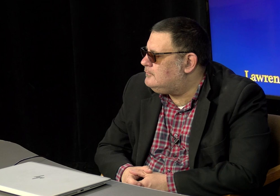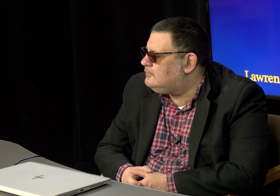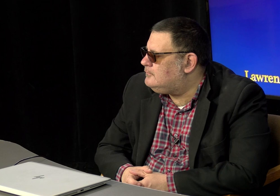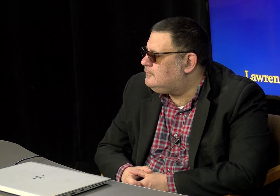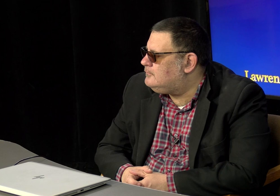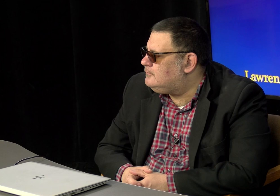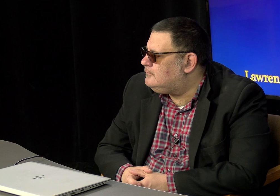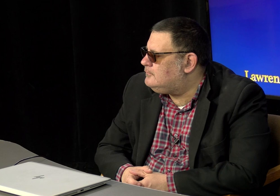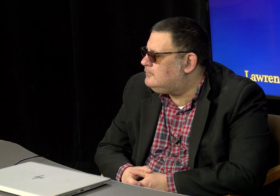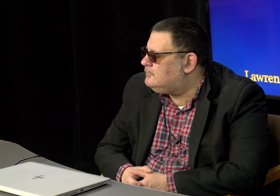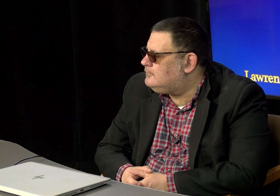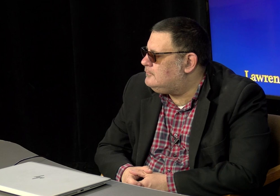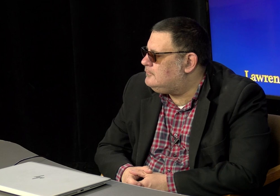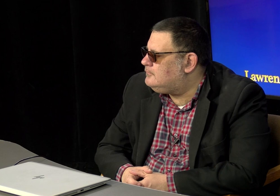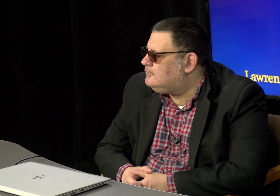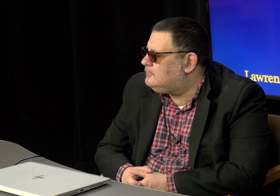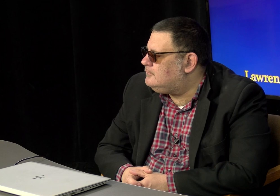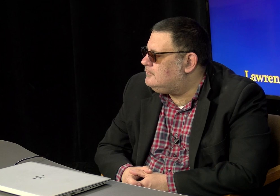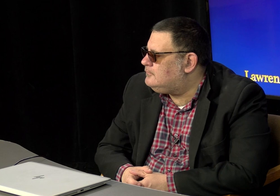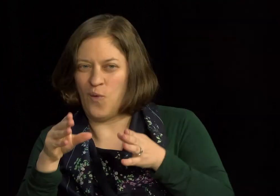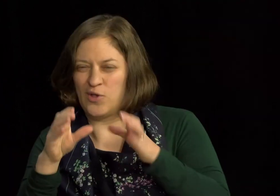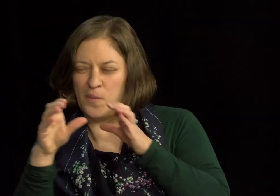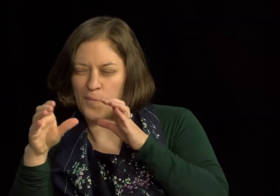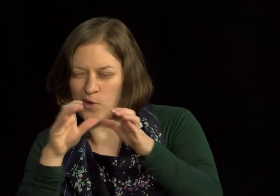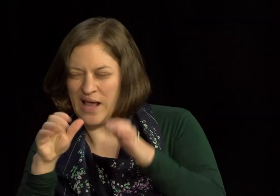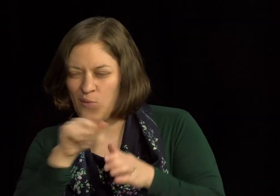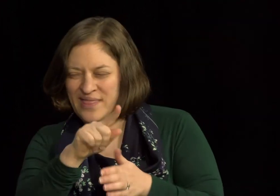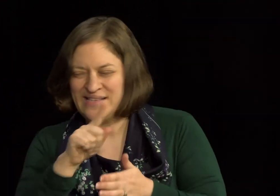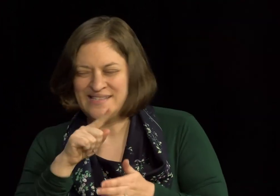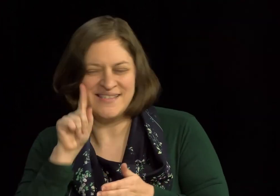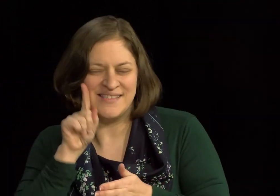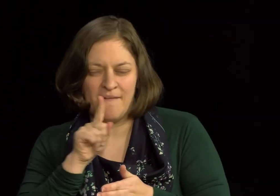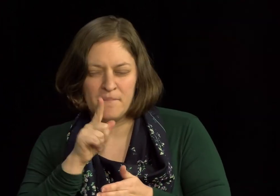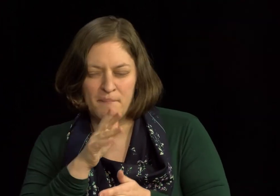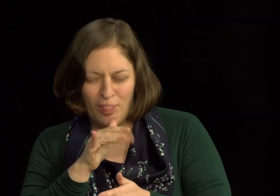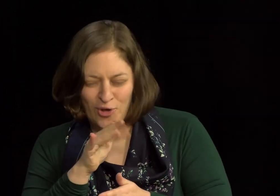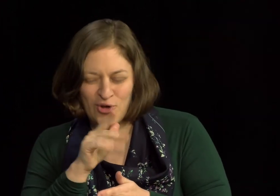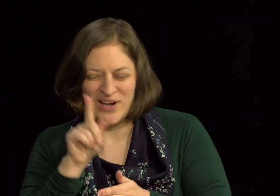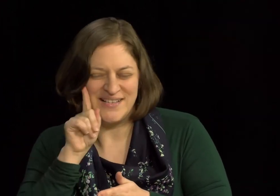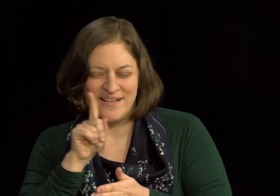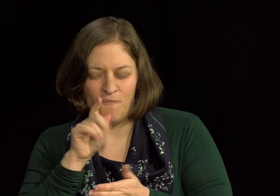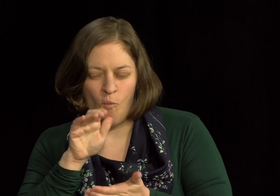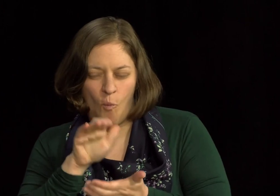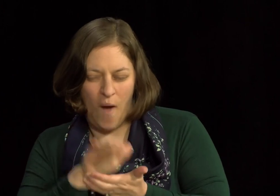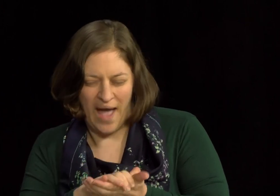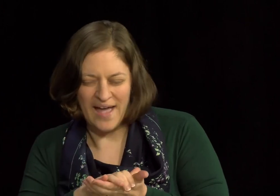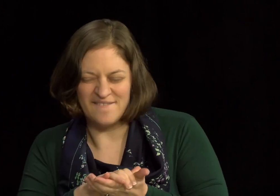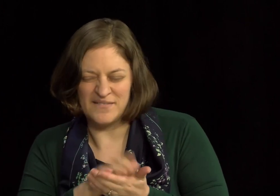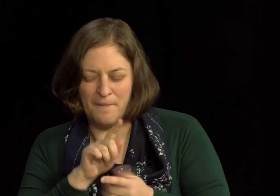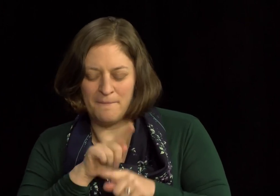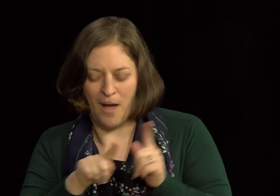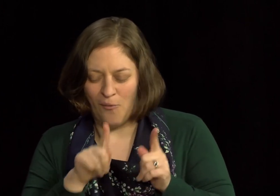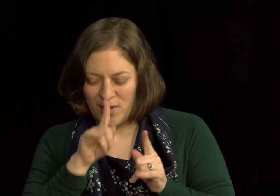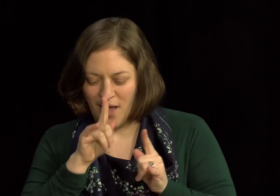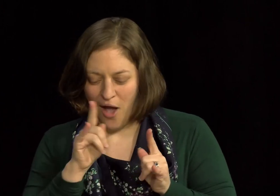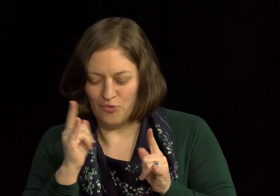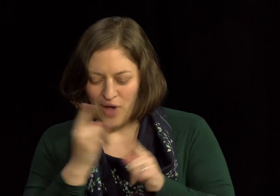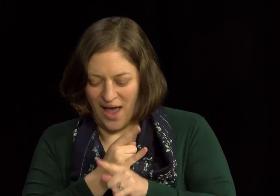an interesting fact about him, he, he invented the phone as a way, he thought, a way to communicate with his deaf mother and his deaf